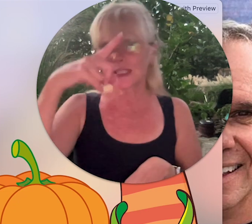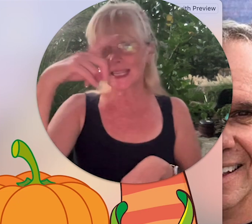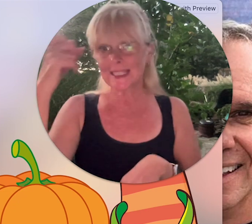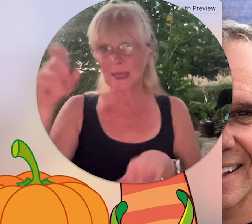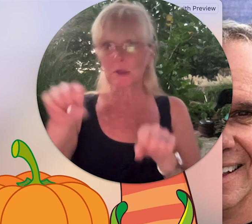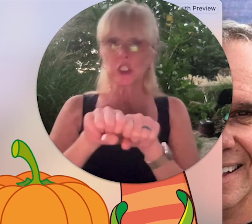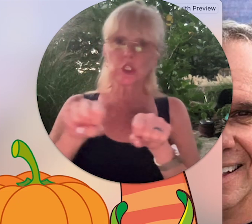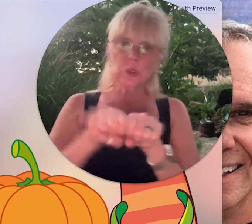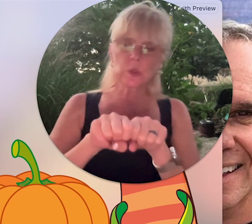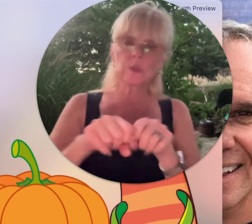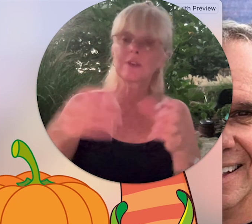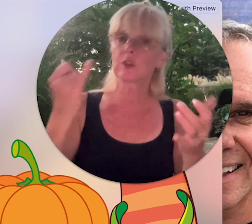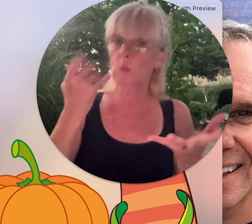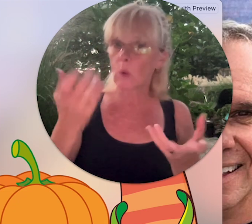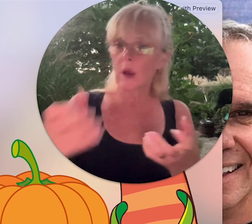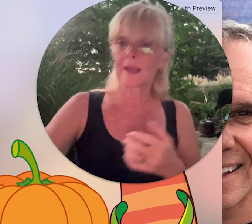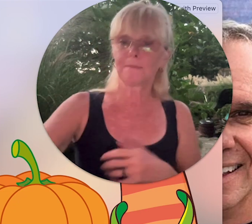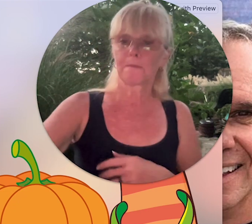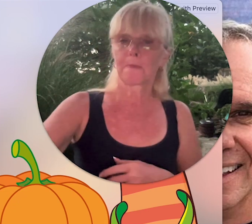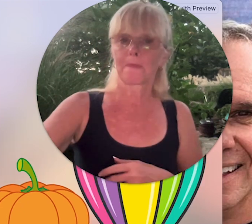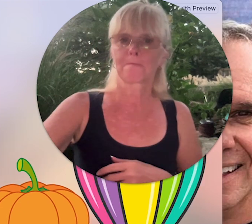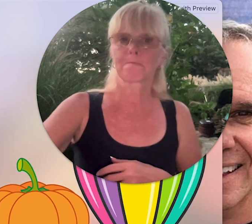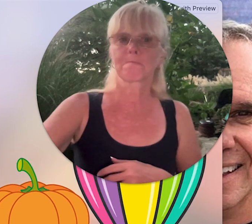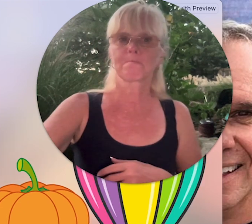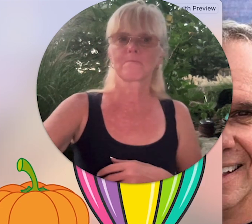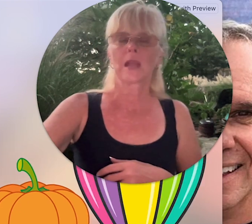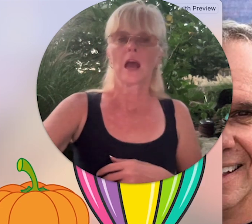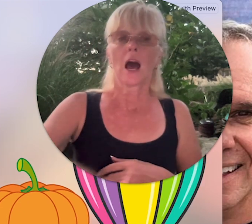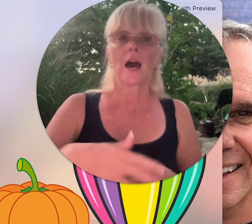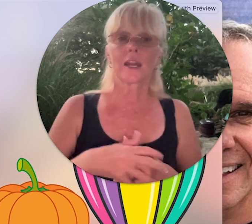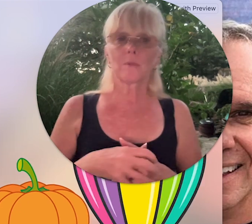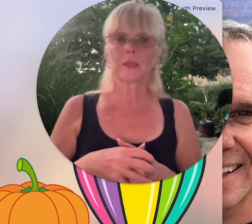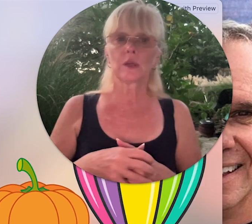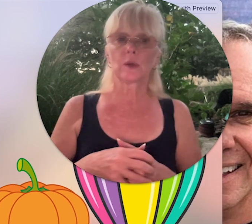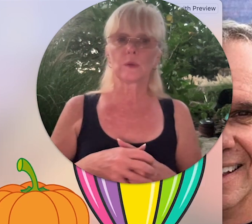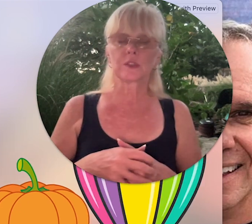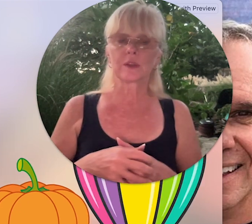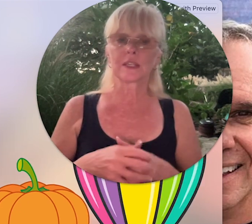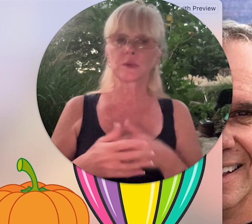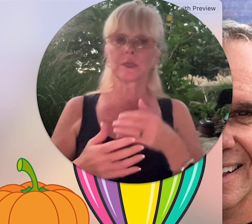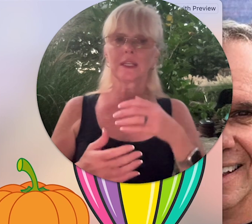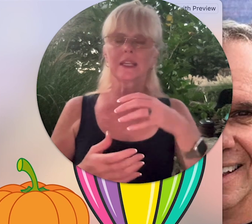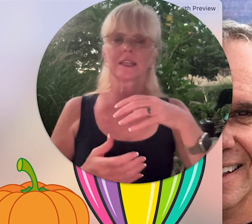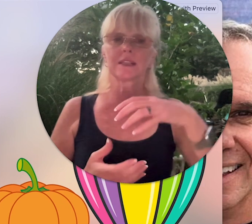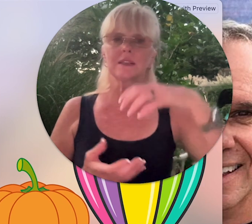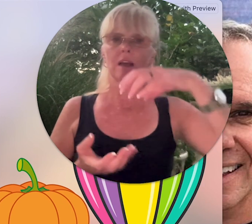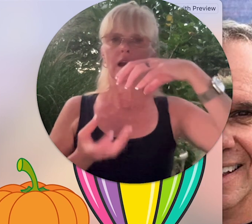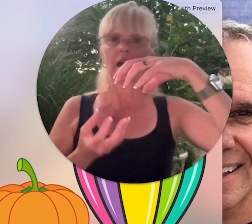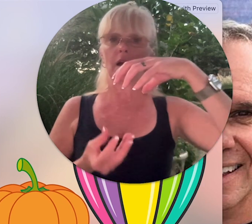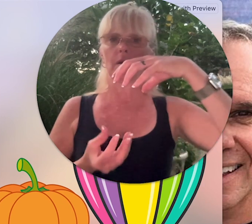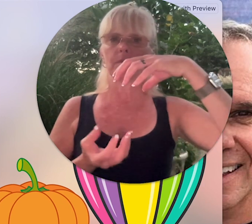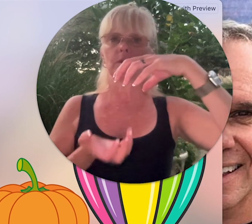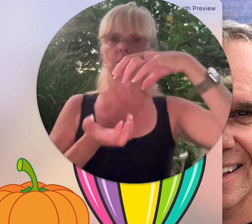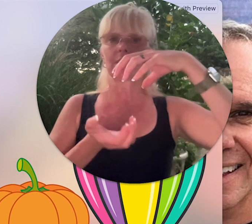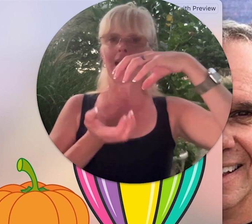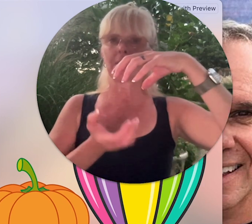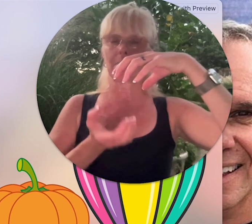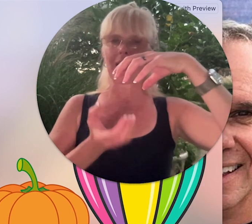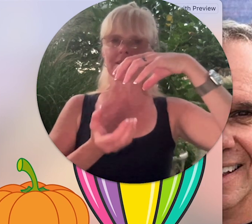say summer shoes if you want hot air balloon so this one is you could have the basket